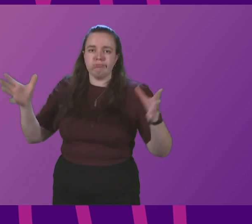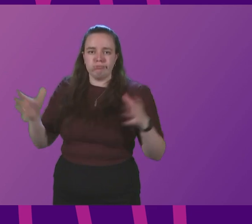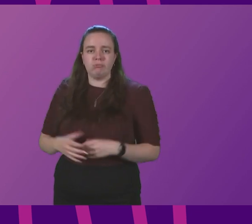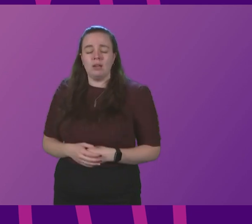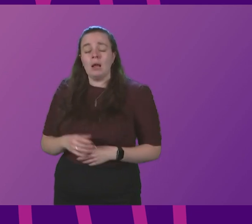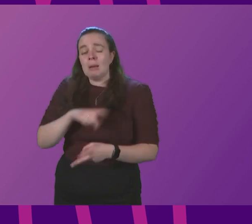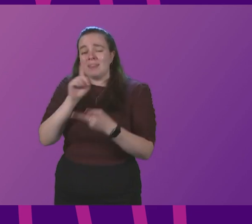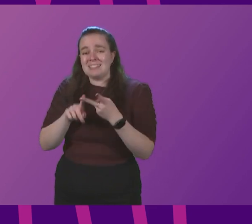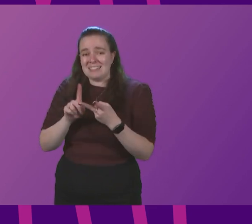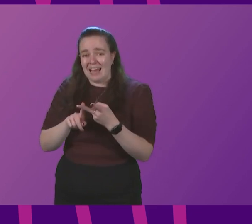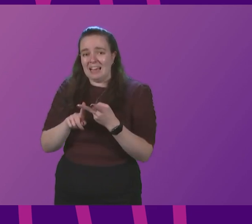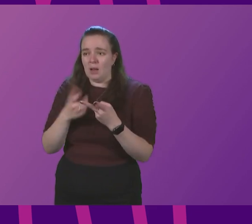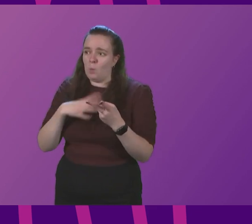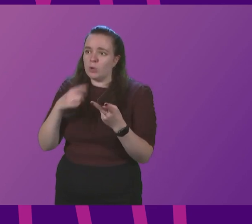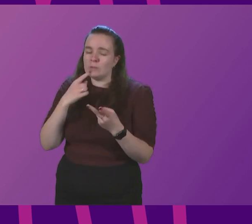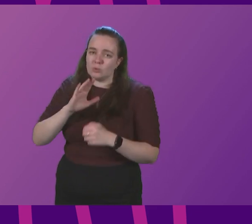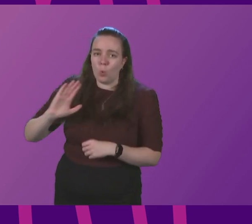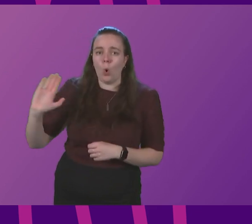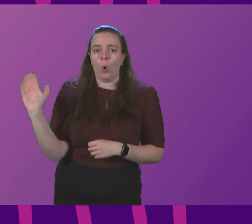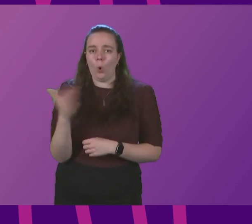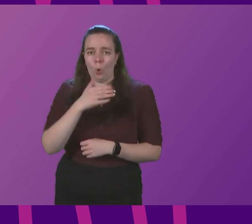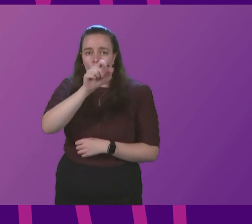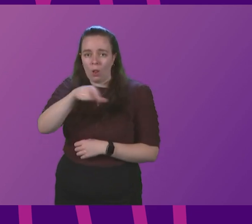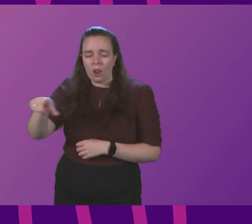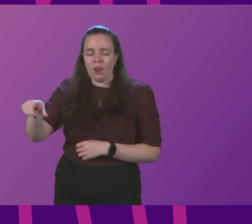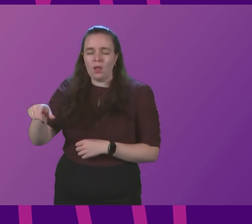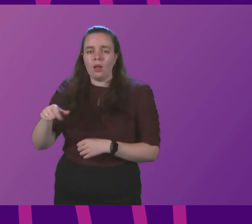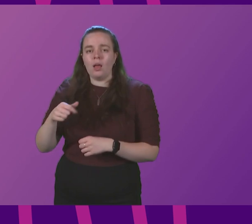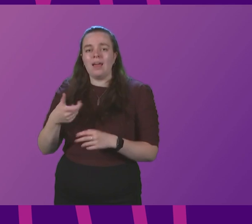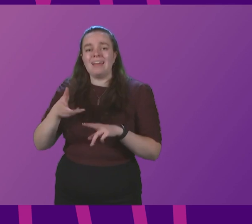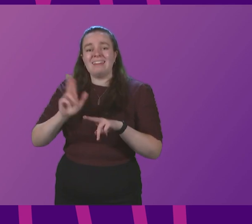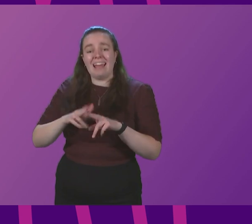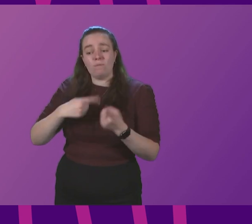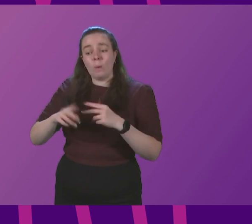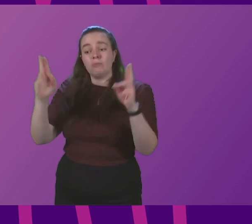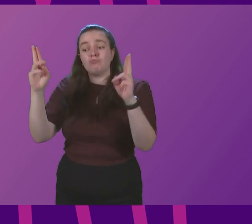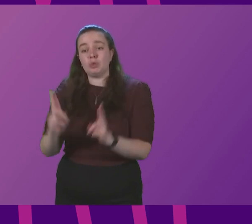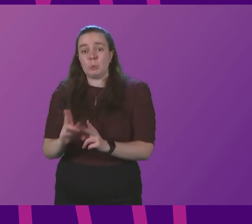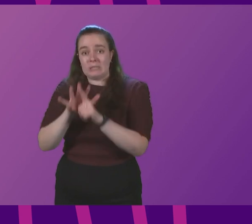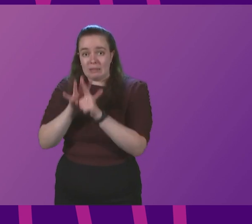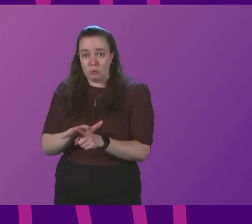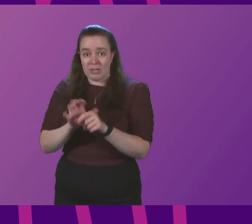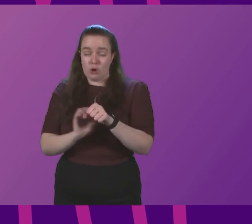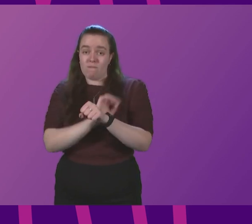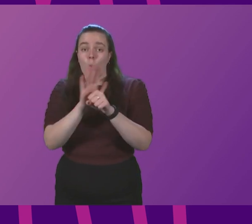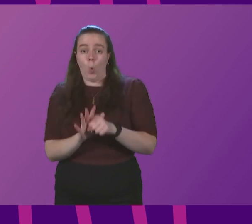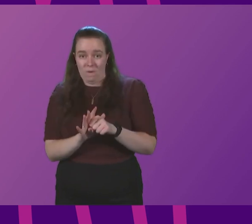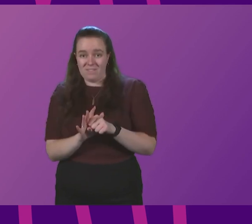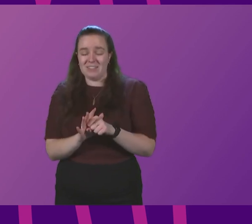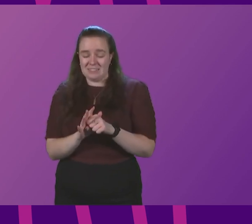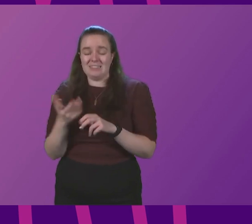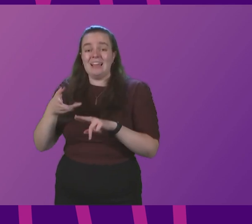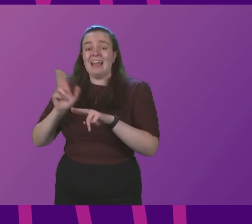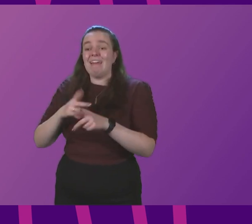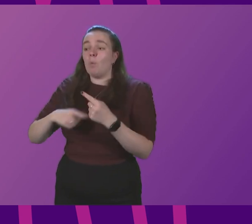second thing I would say to everybody, to all of us, is that the more we reduce the pressure that COVID is putting on the health service, the more we